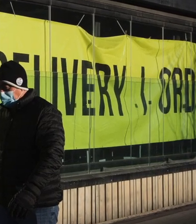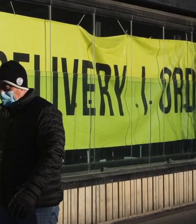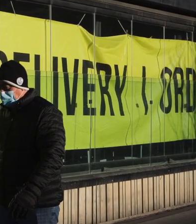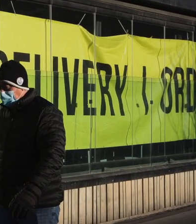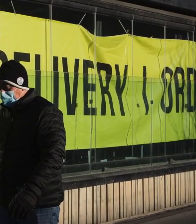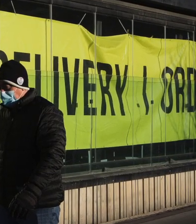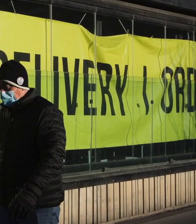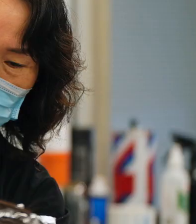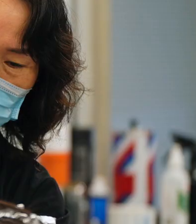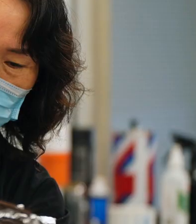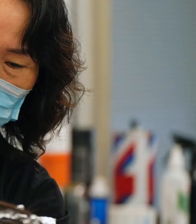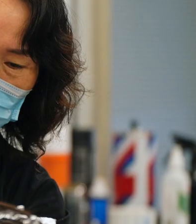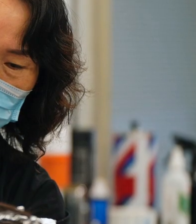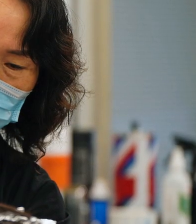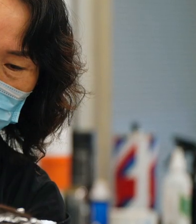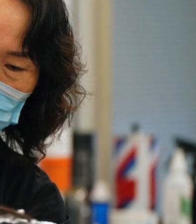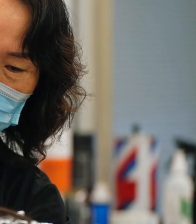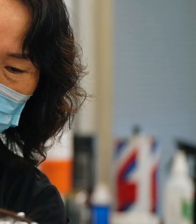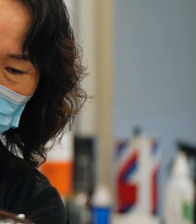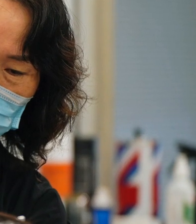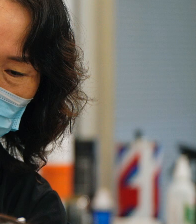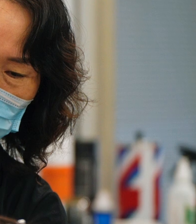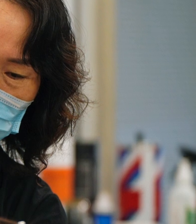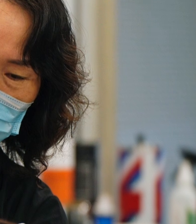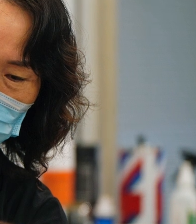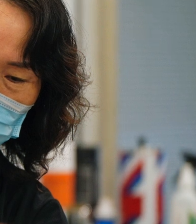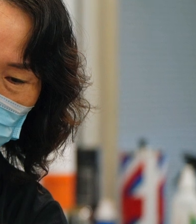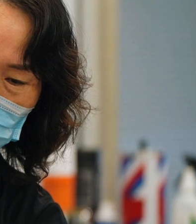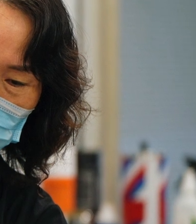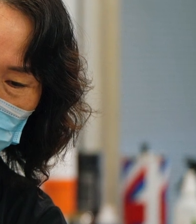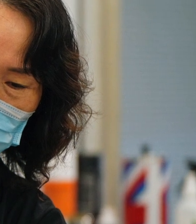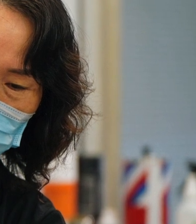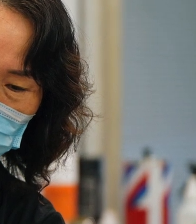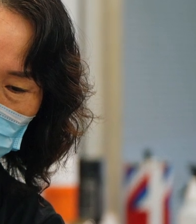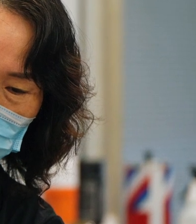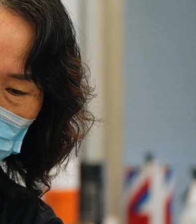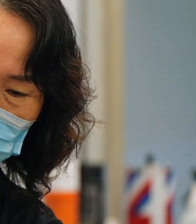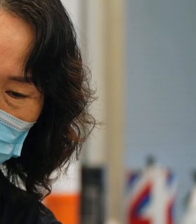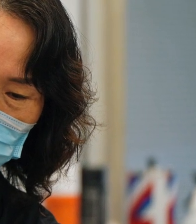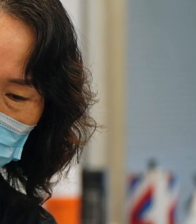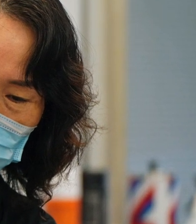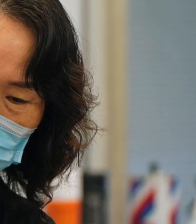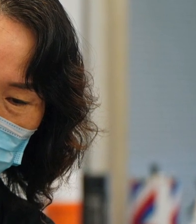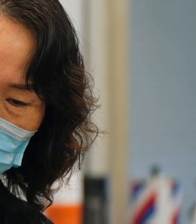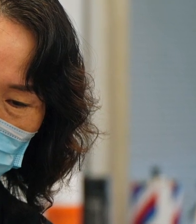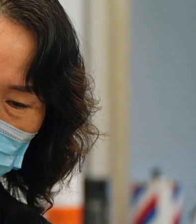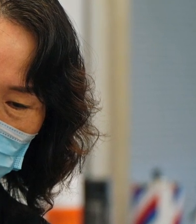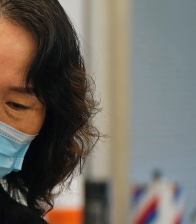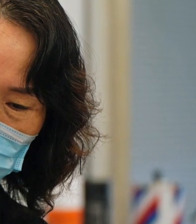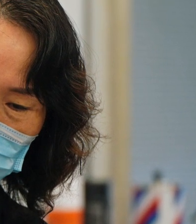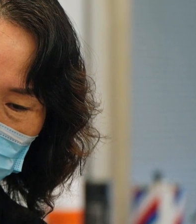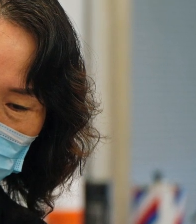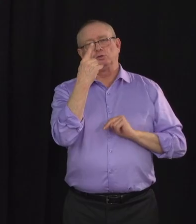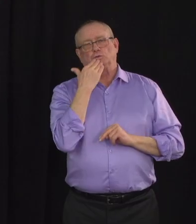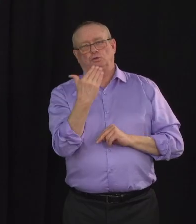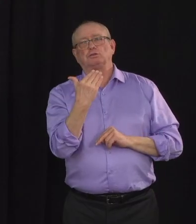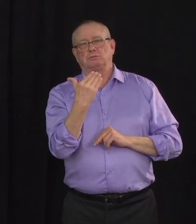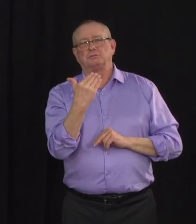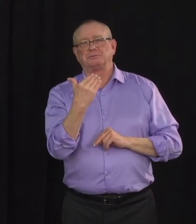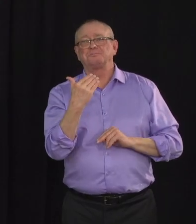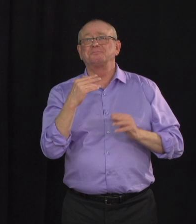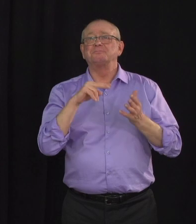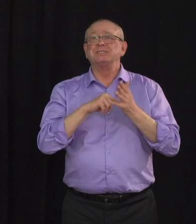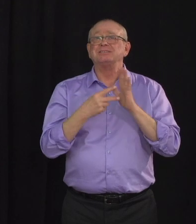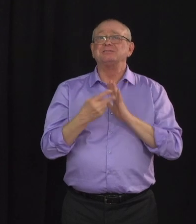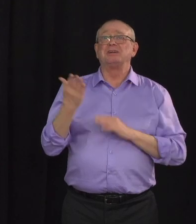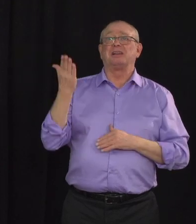As I said yesterday, we are on a positive trend. Our numbers indicate that the restrictions we put in place last month, while